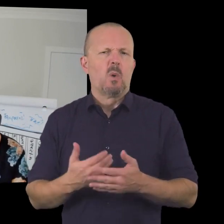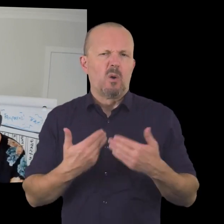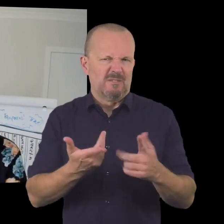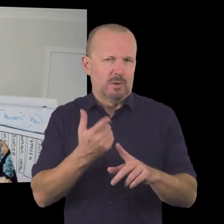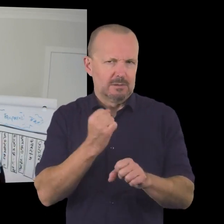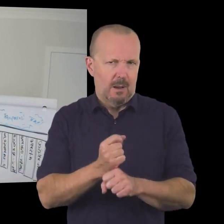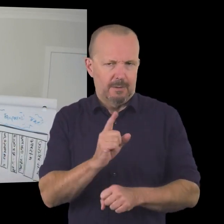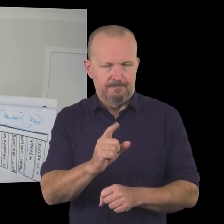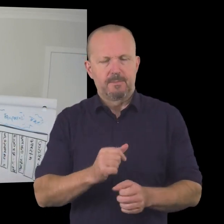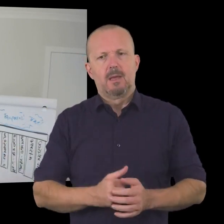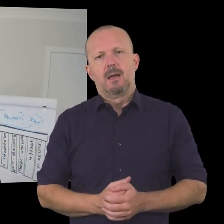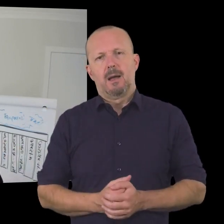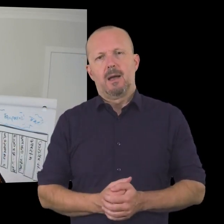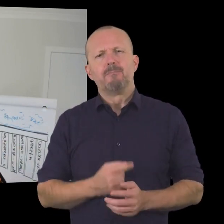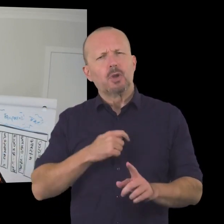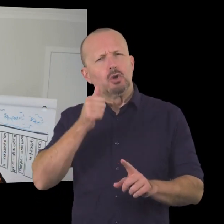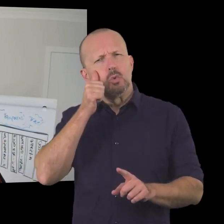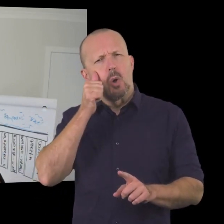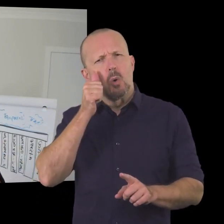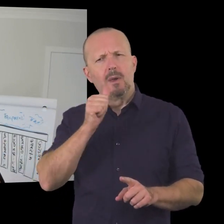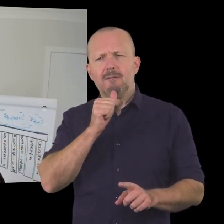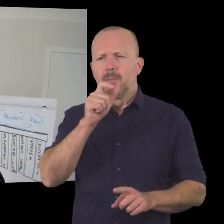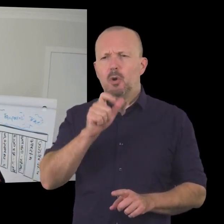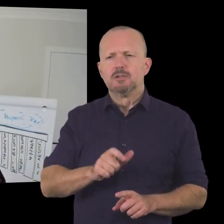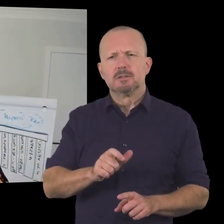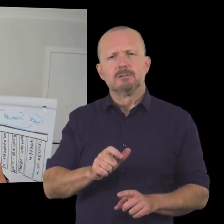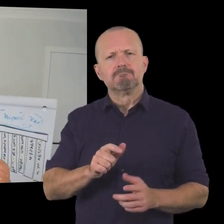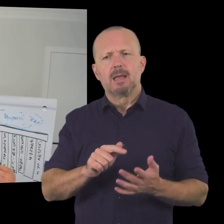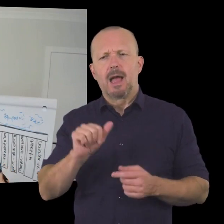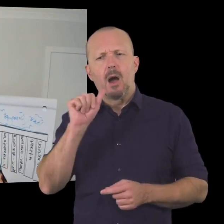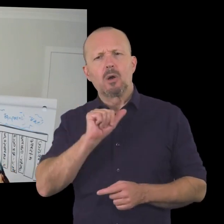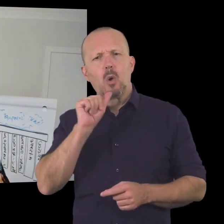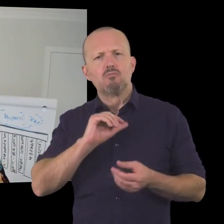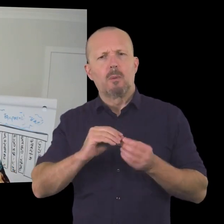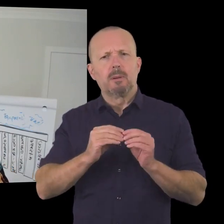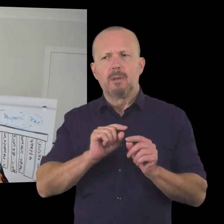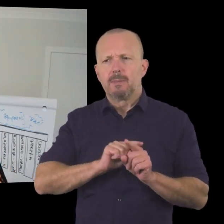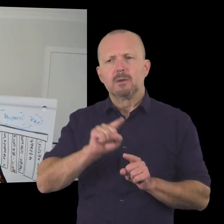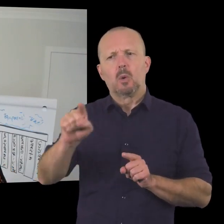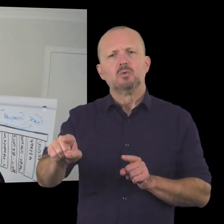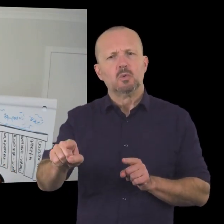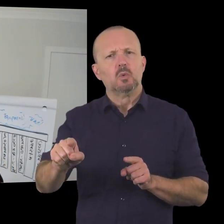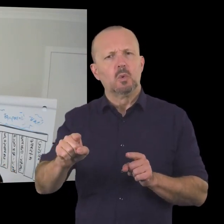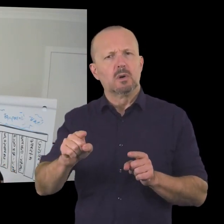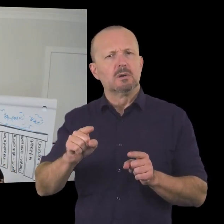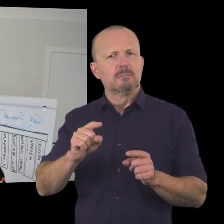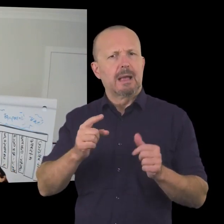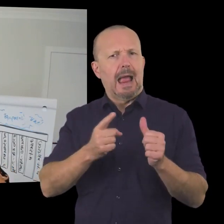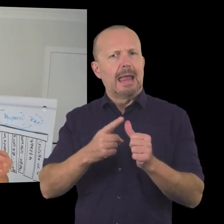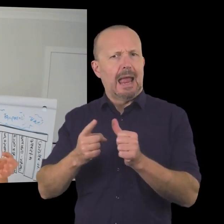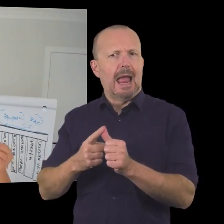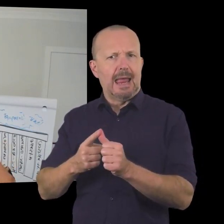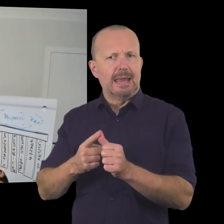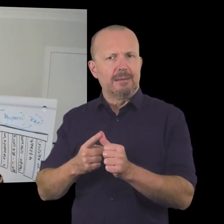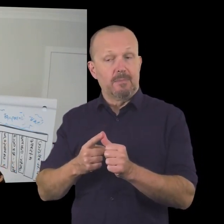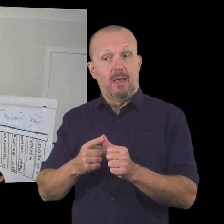uh let me give you a couple of one example so uh one example is you know when someone goes through uh an aa program they